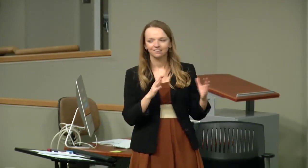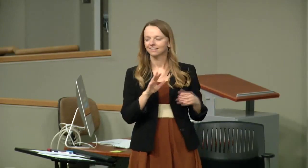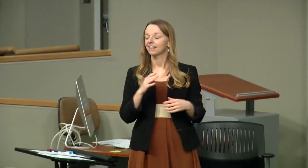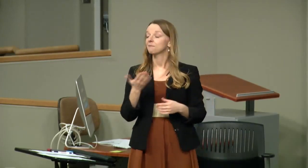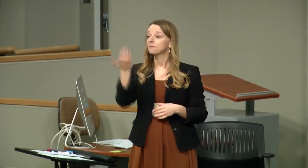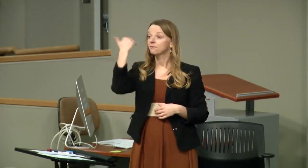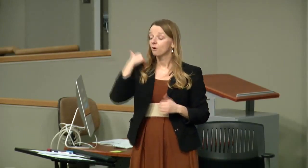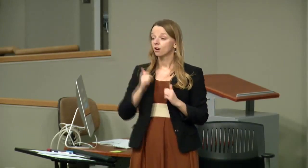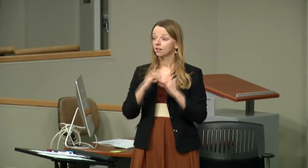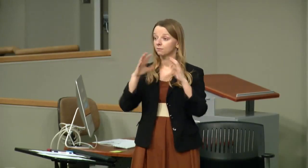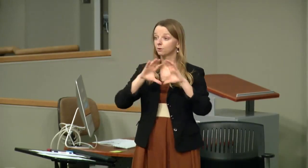excited to have everyone here with me.